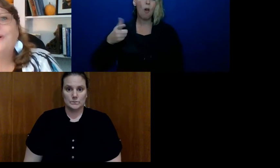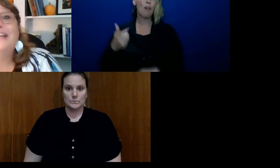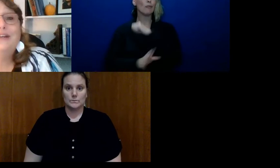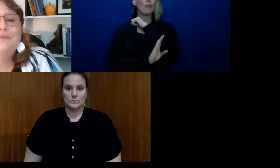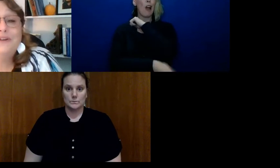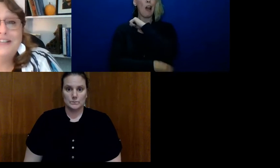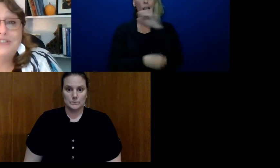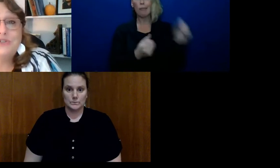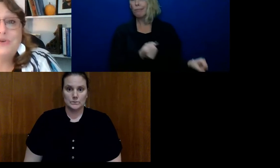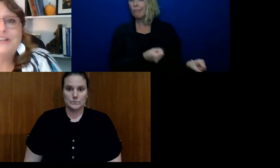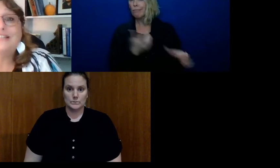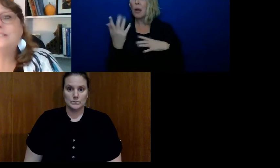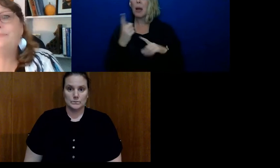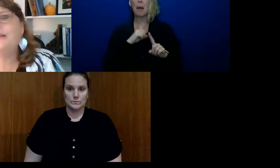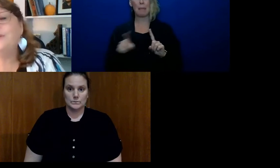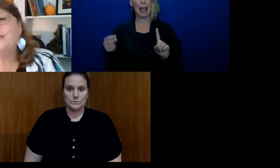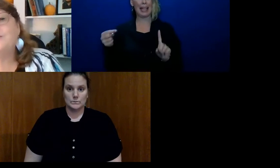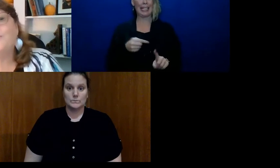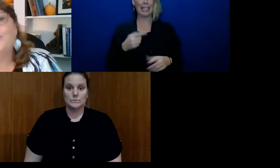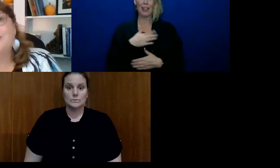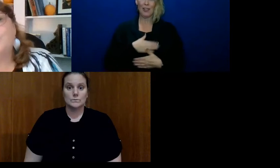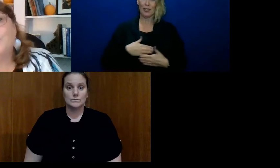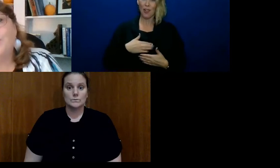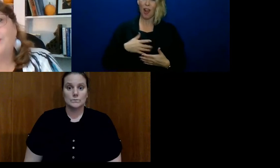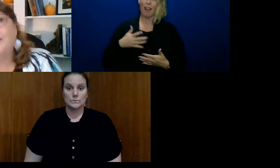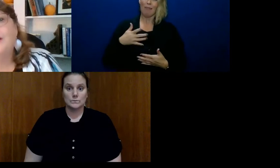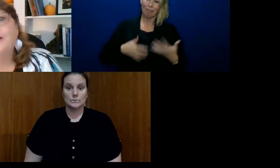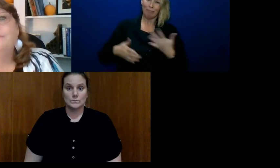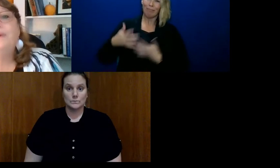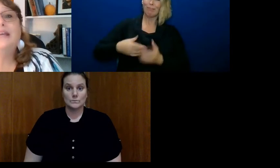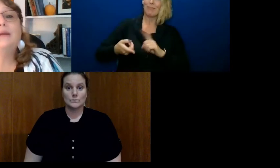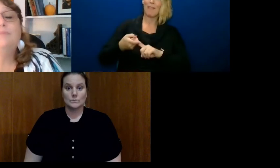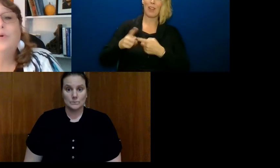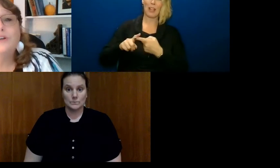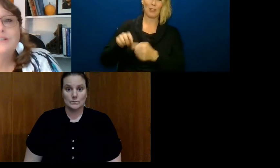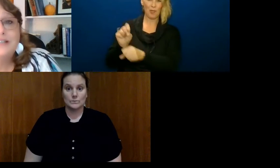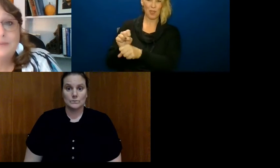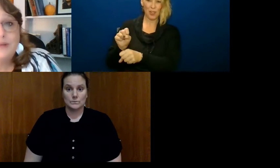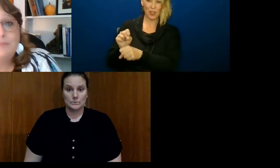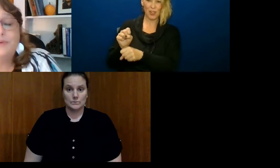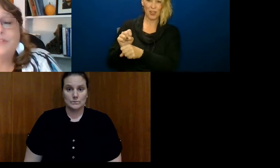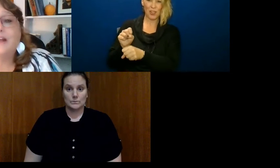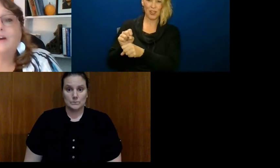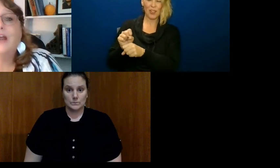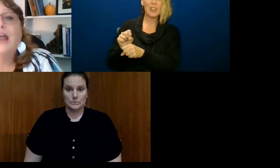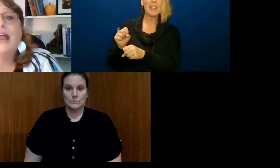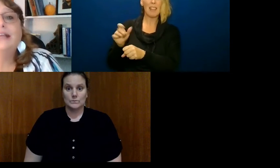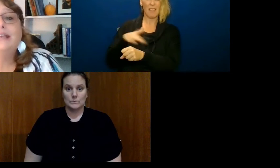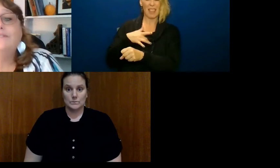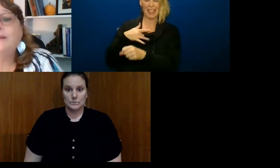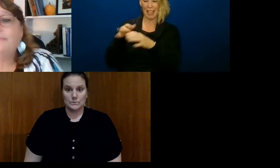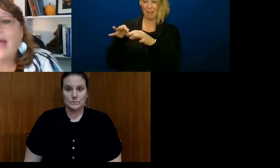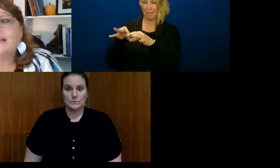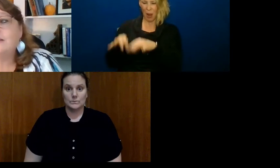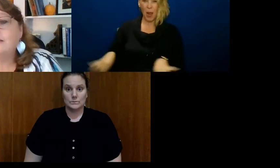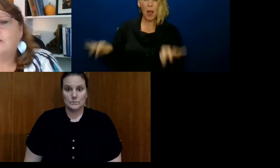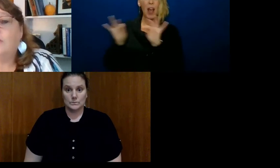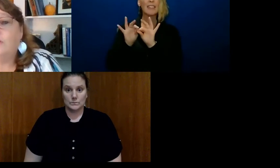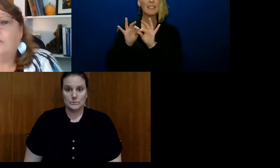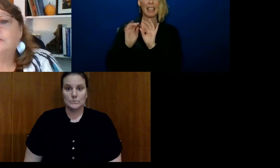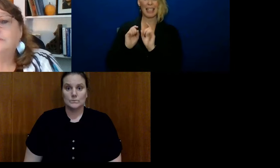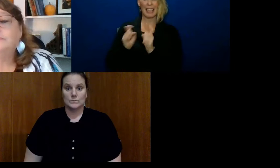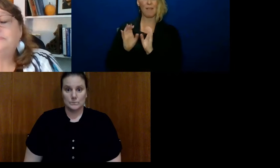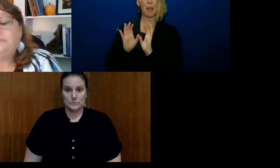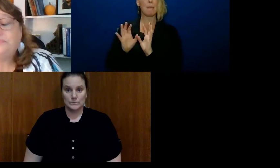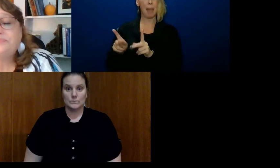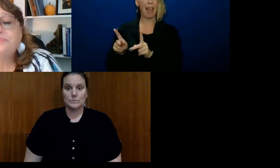what he really enjoys is being with his friends at work, being important to the people there and giving back to the